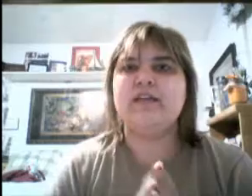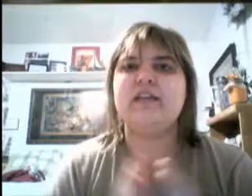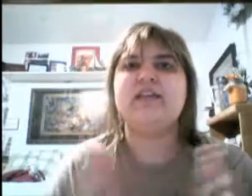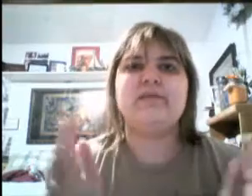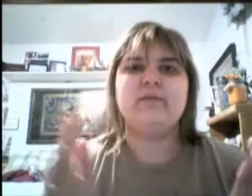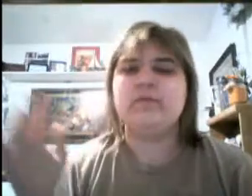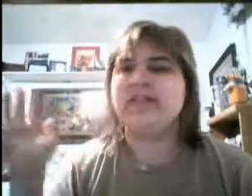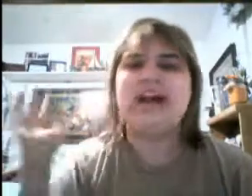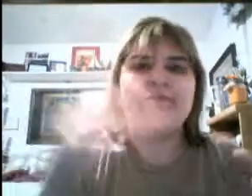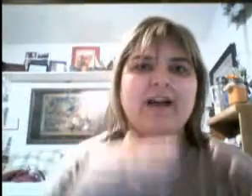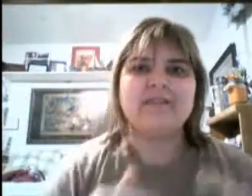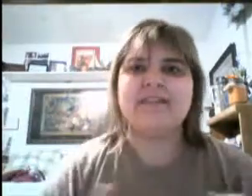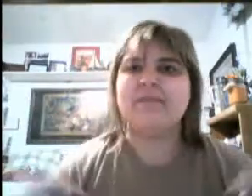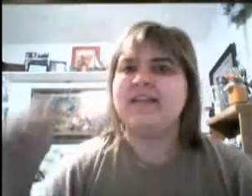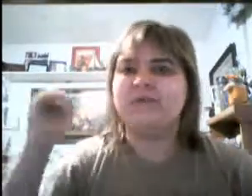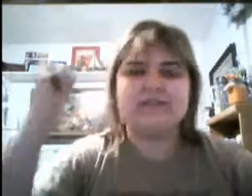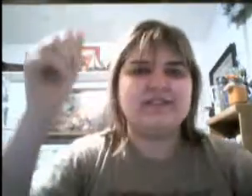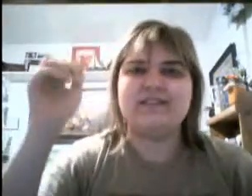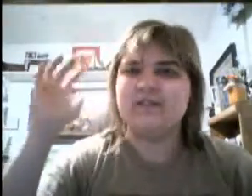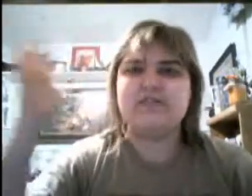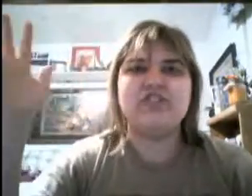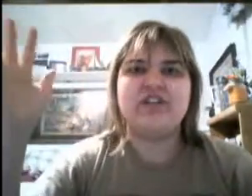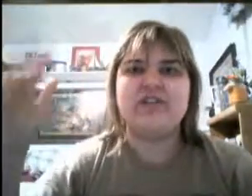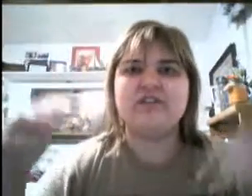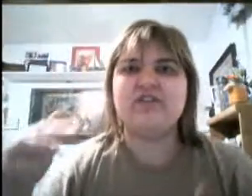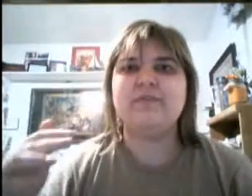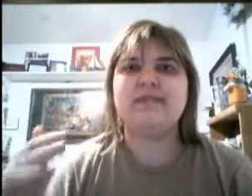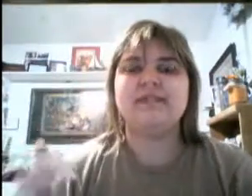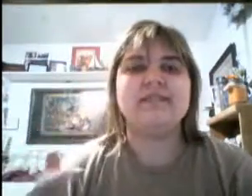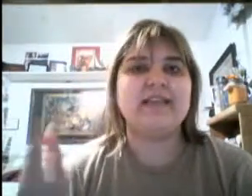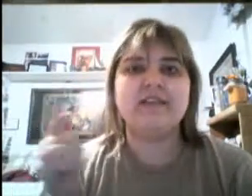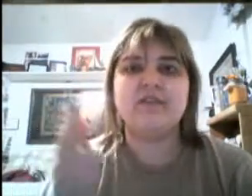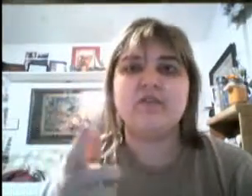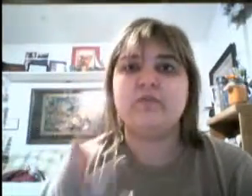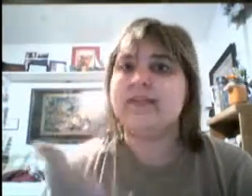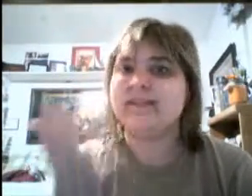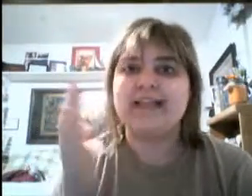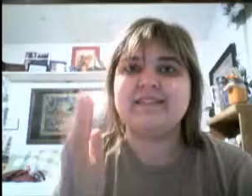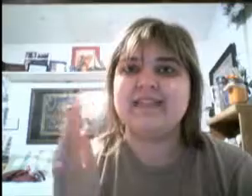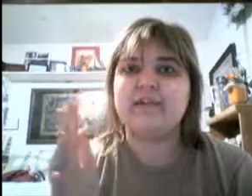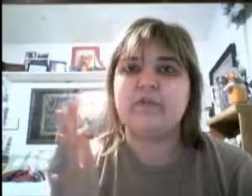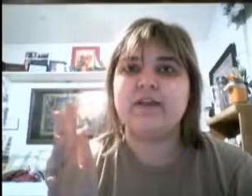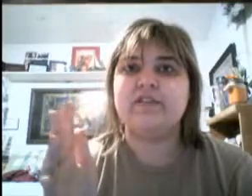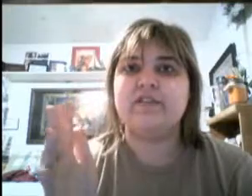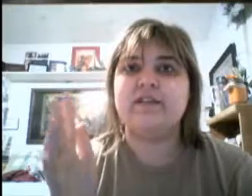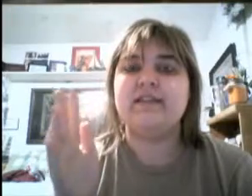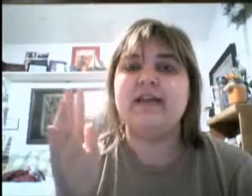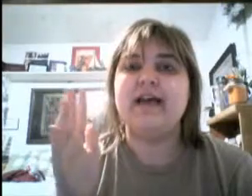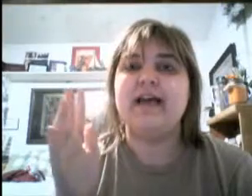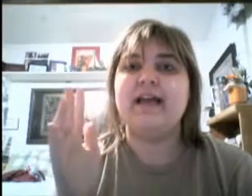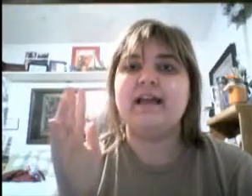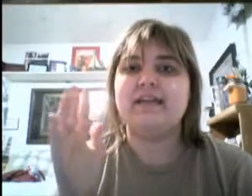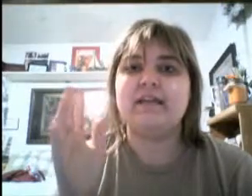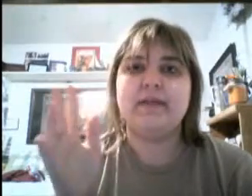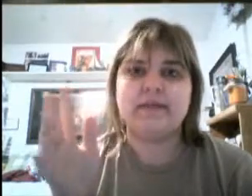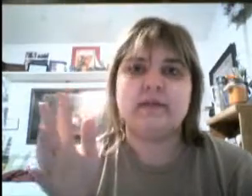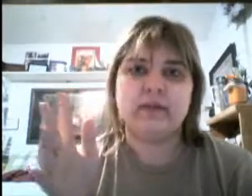he, he was high-fiving them, and he was, he was cheering too, because he knew, getting that standing ovation, that he had basically